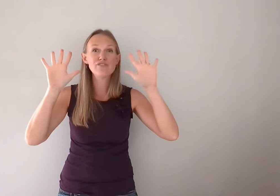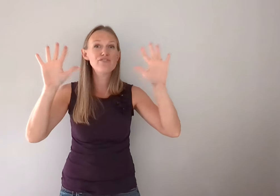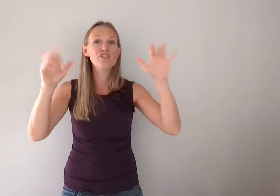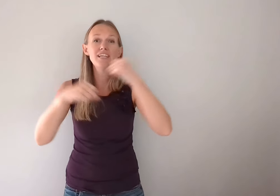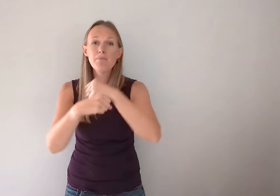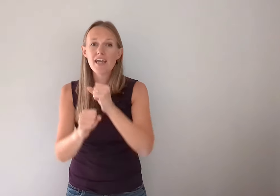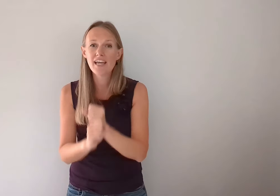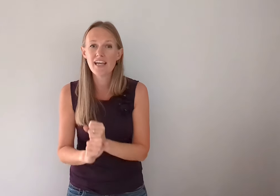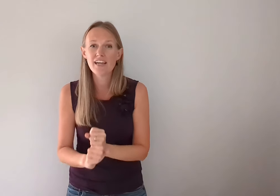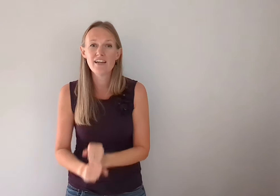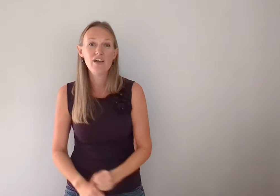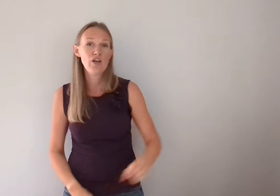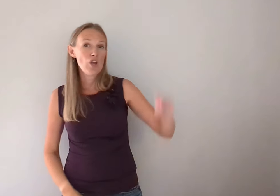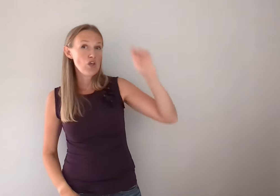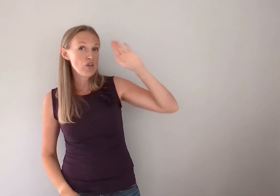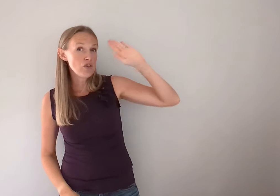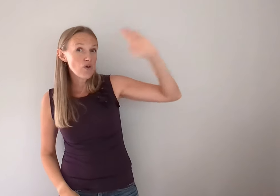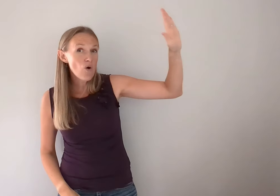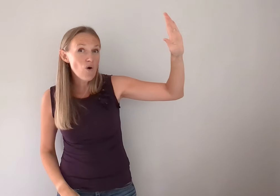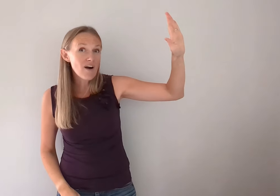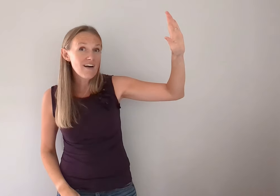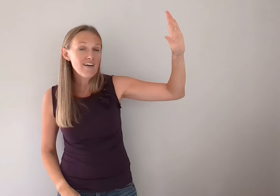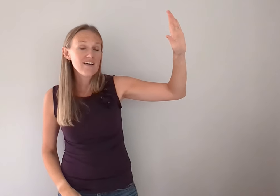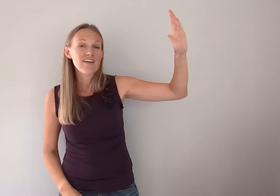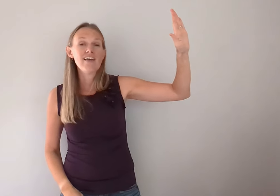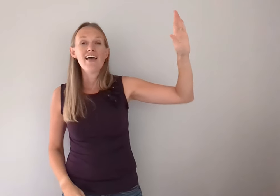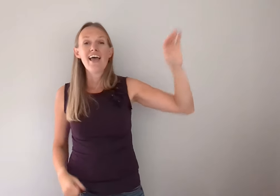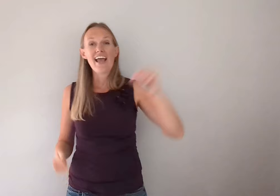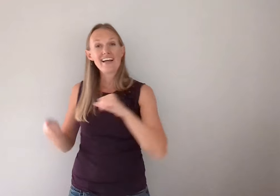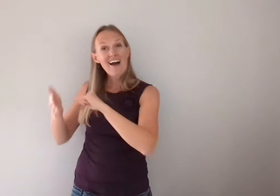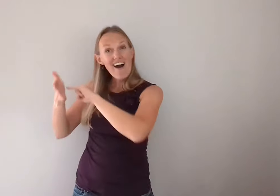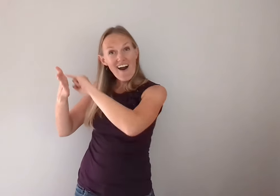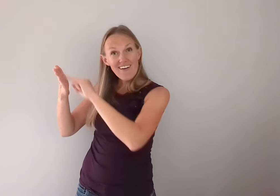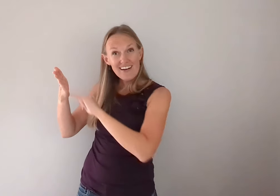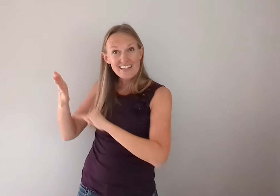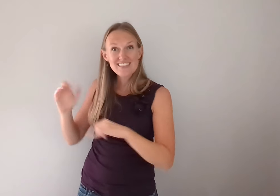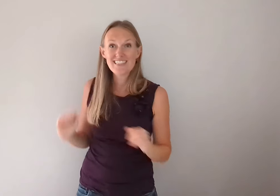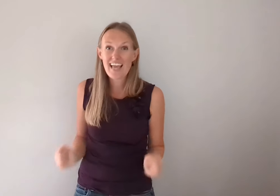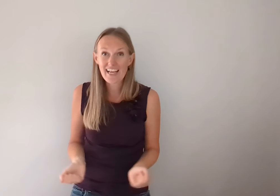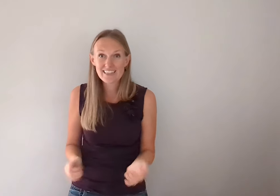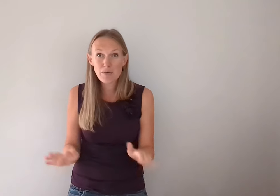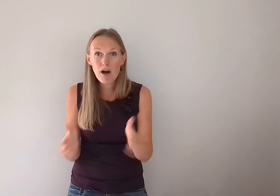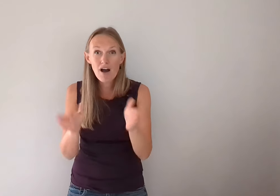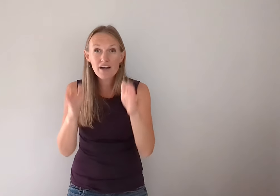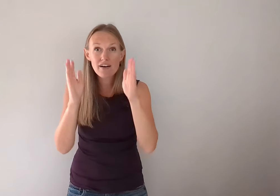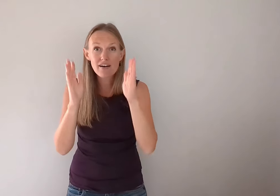made. You're an artist and the potter.